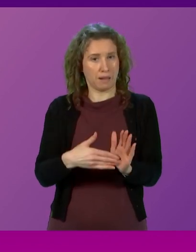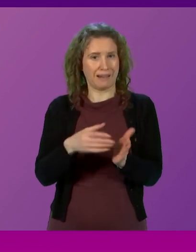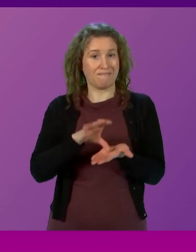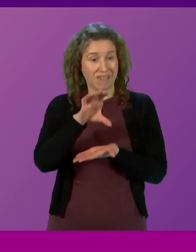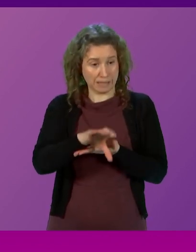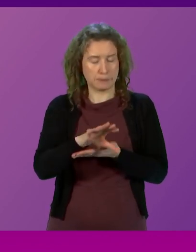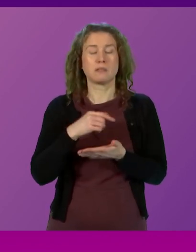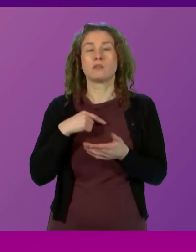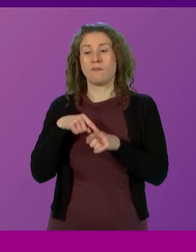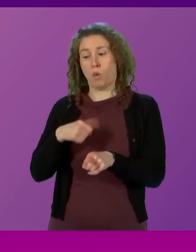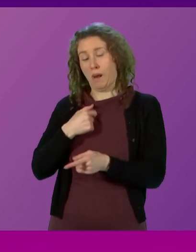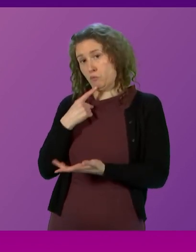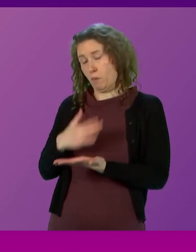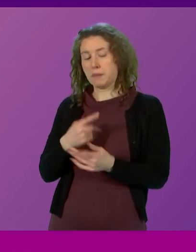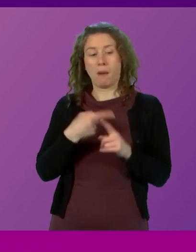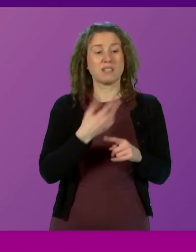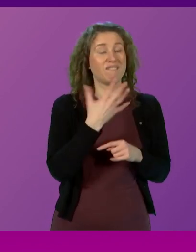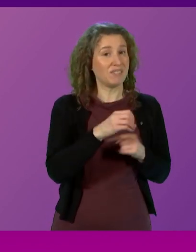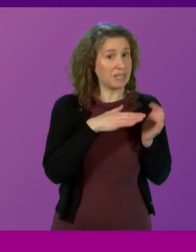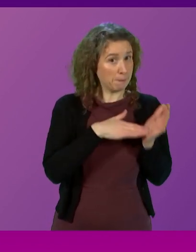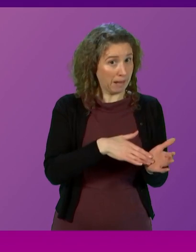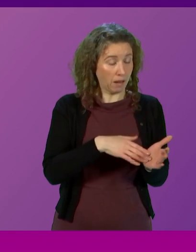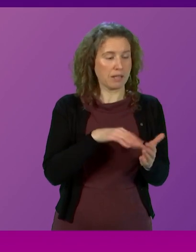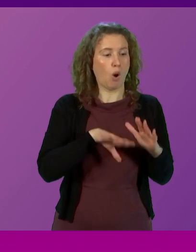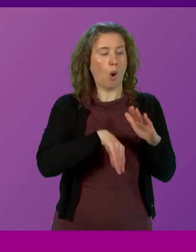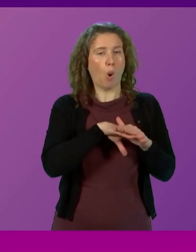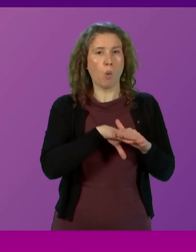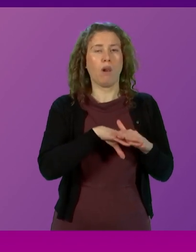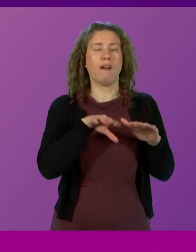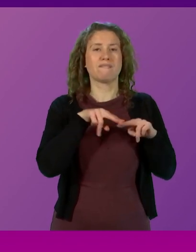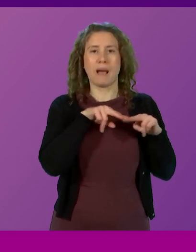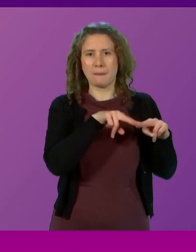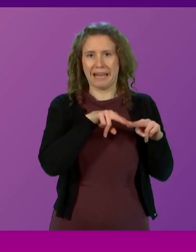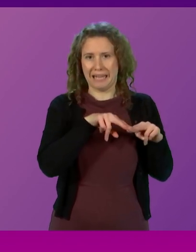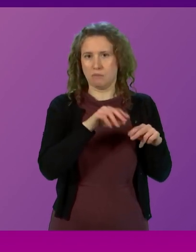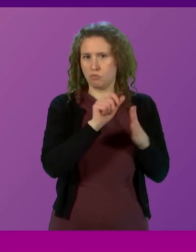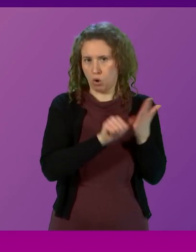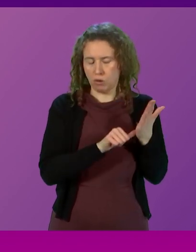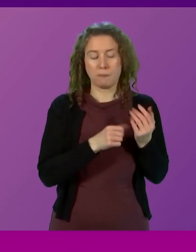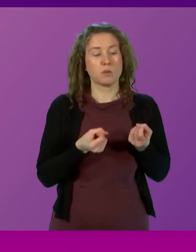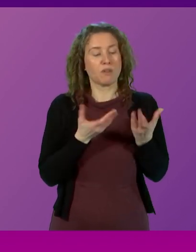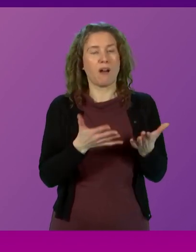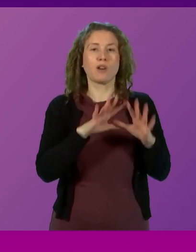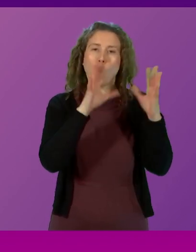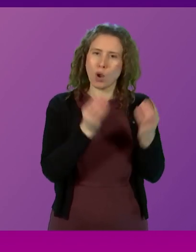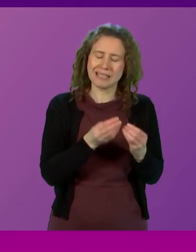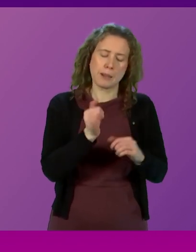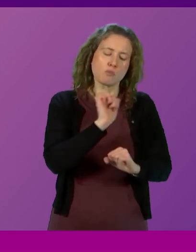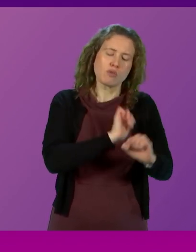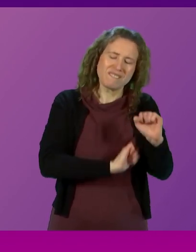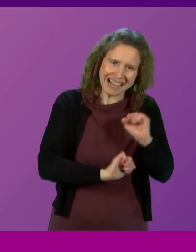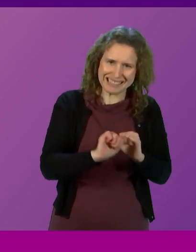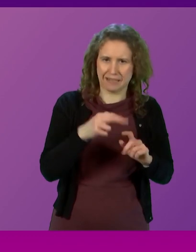keep the promise and £50 million investment in a whole family wellbeing programme to provide holistic, preventative family support